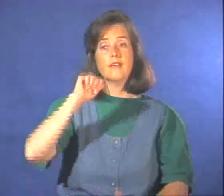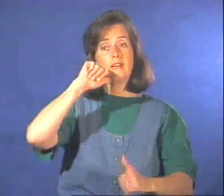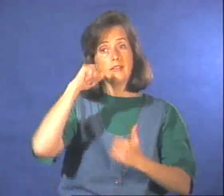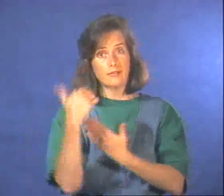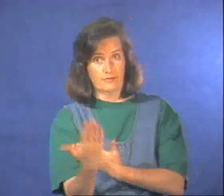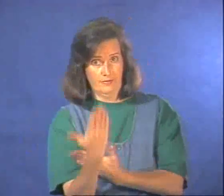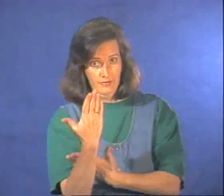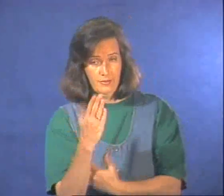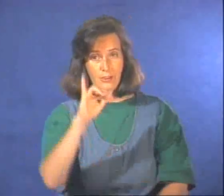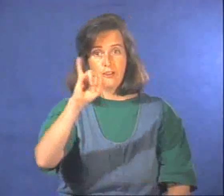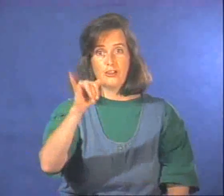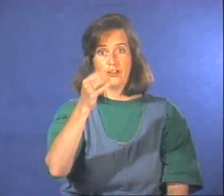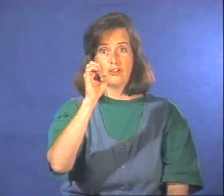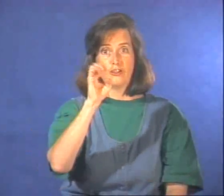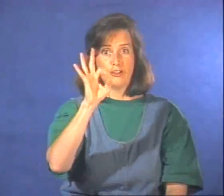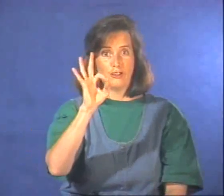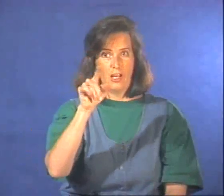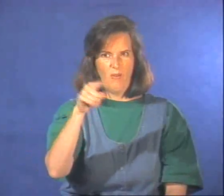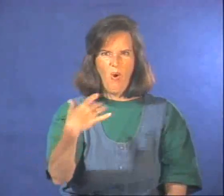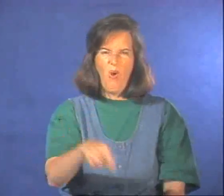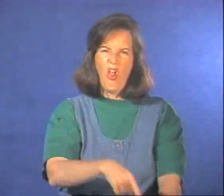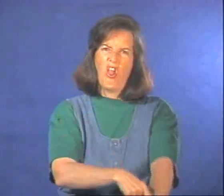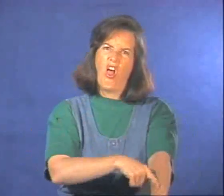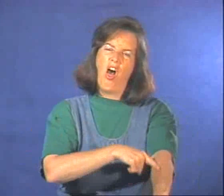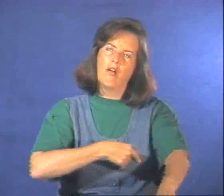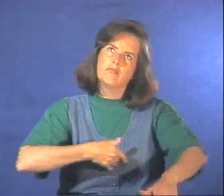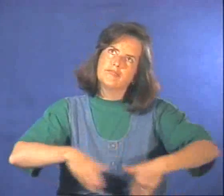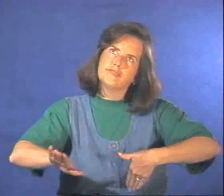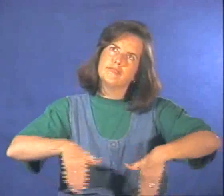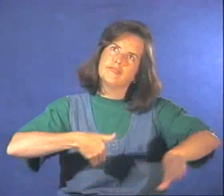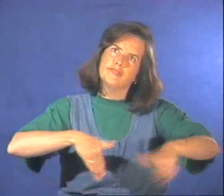The next morning, Jeff has a long walk to school.